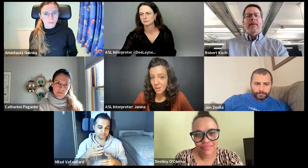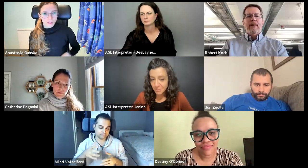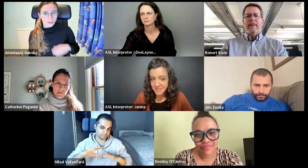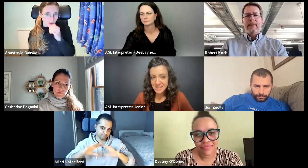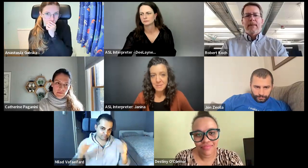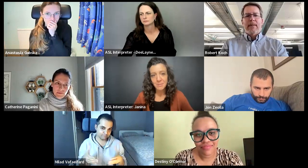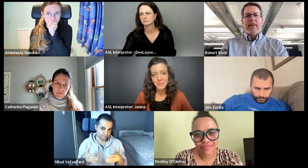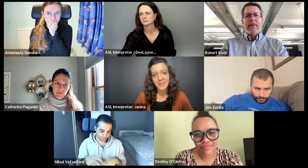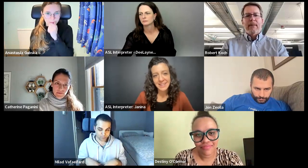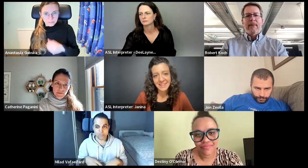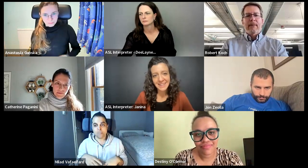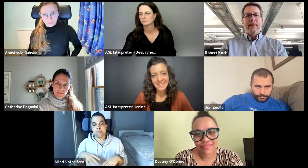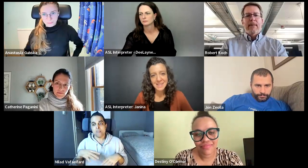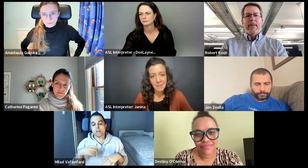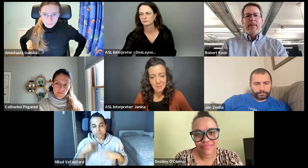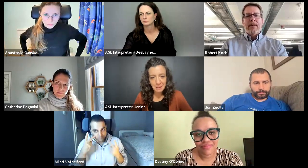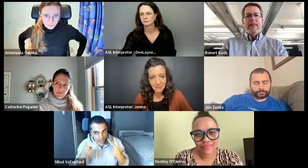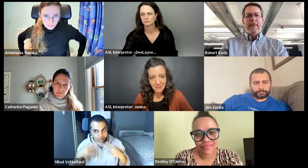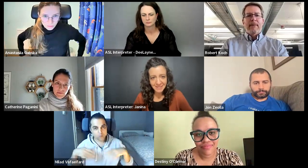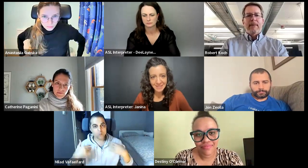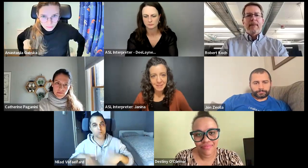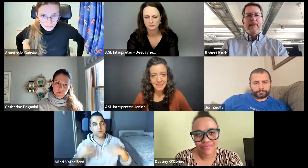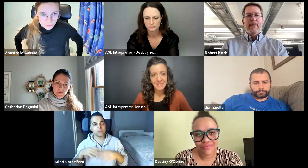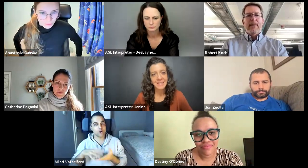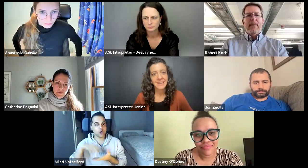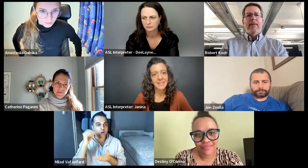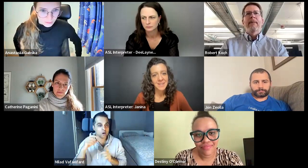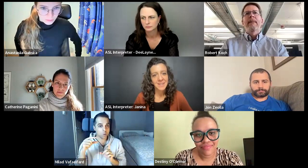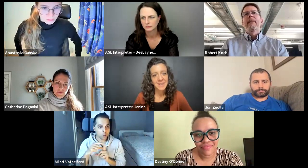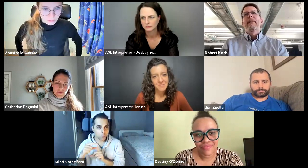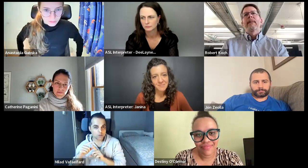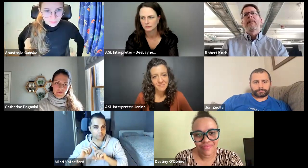I hope to see people joining this happy hour this month.